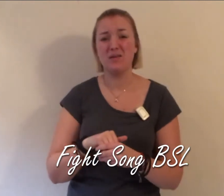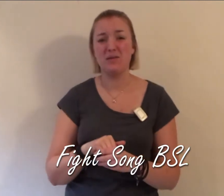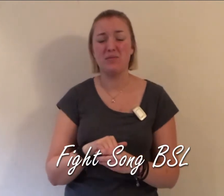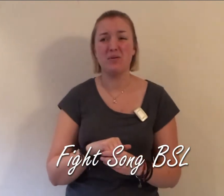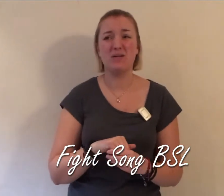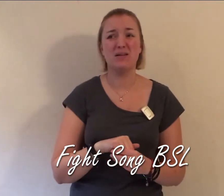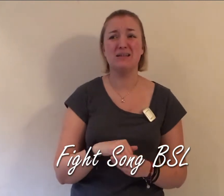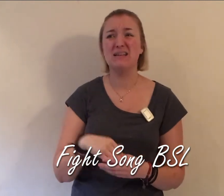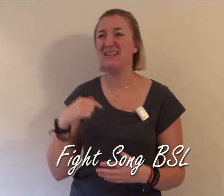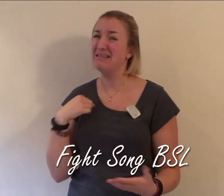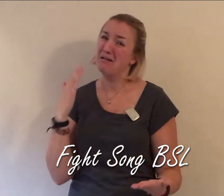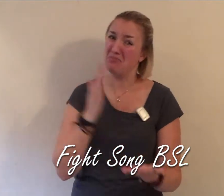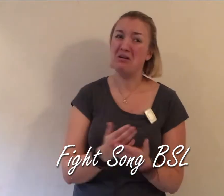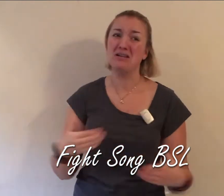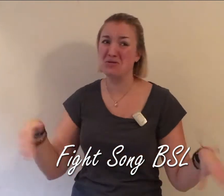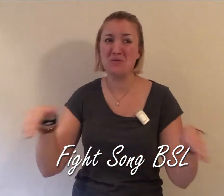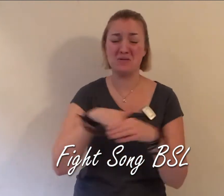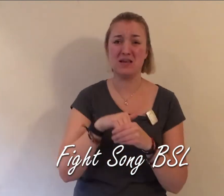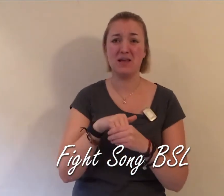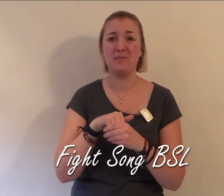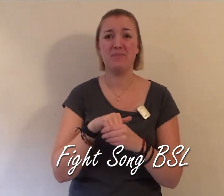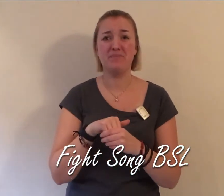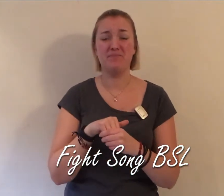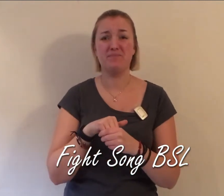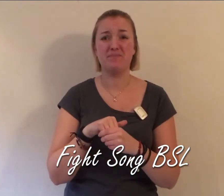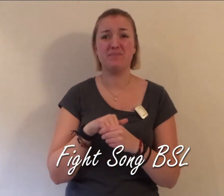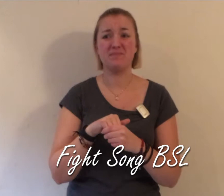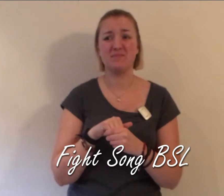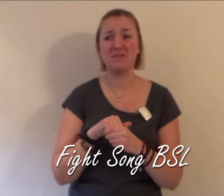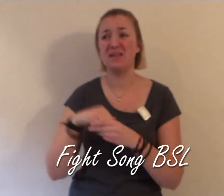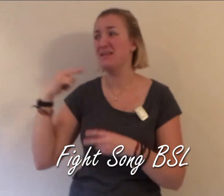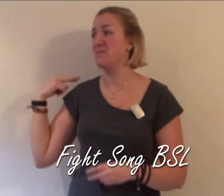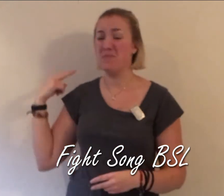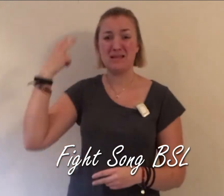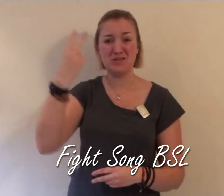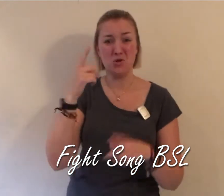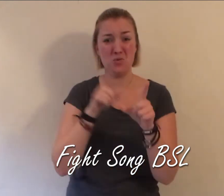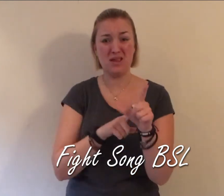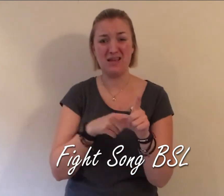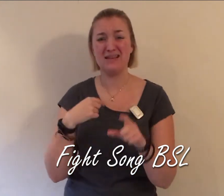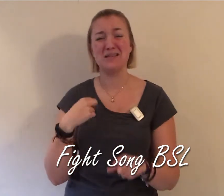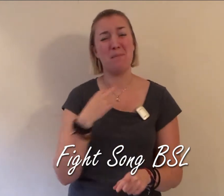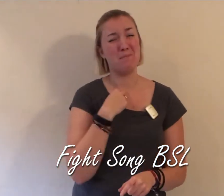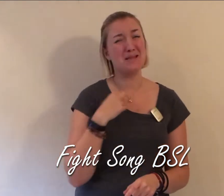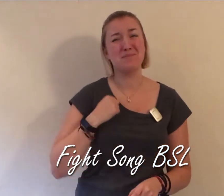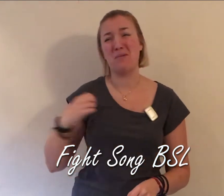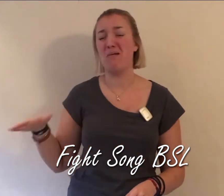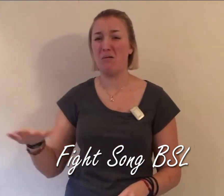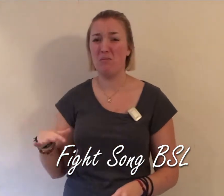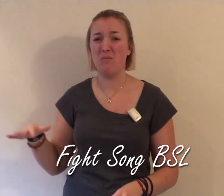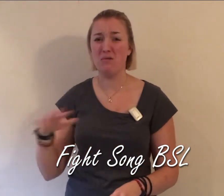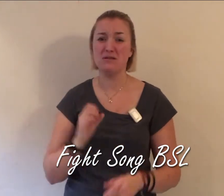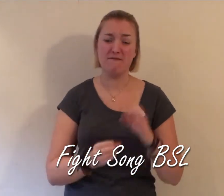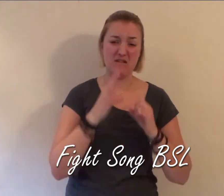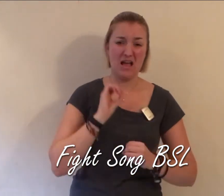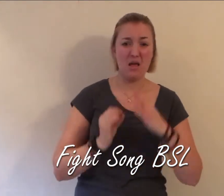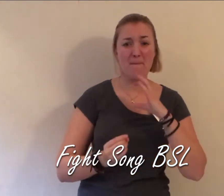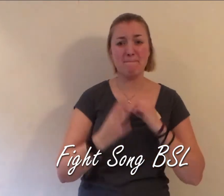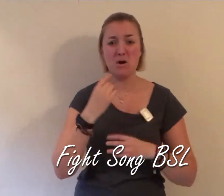I say I'm in too deep And it's been two years, I miss my home There's a fire burning